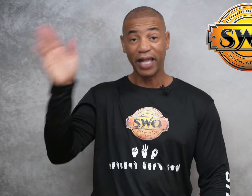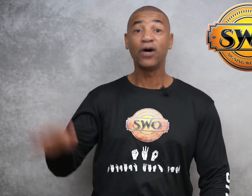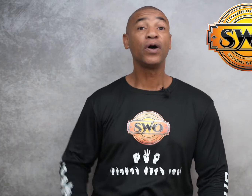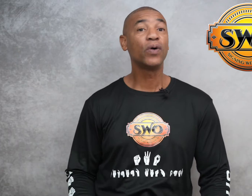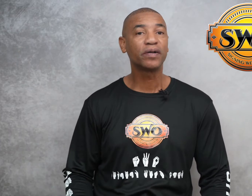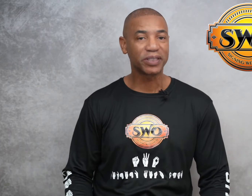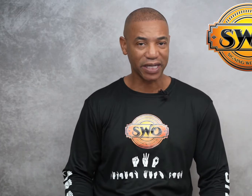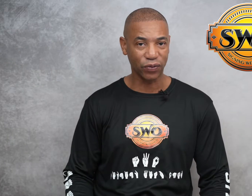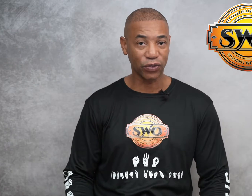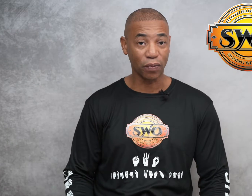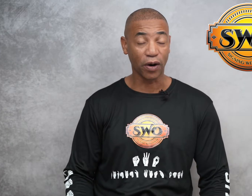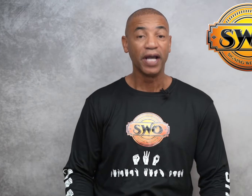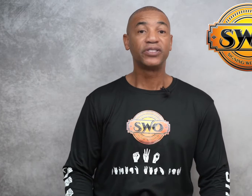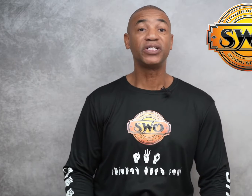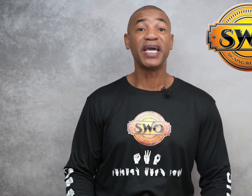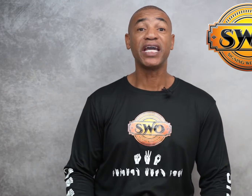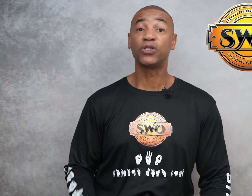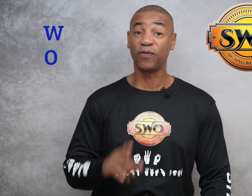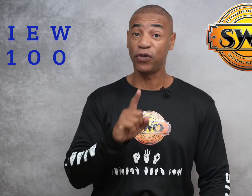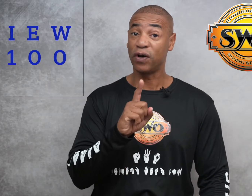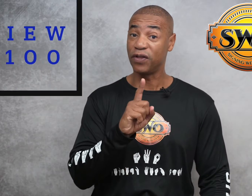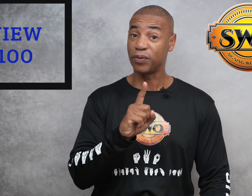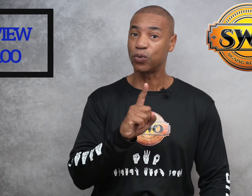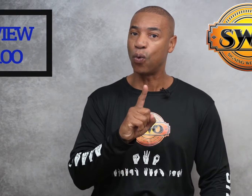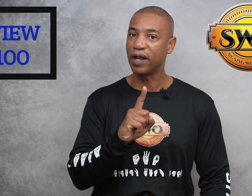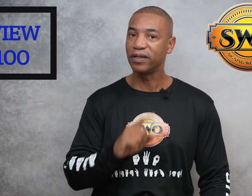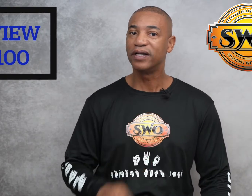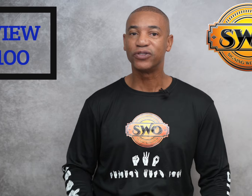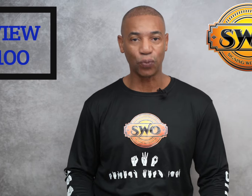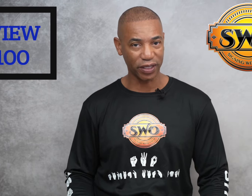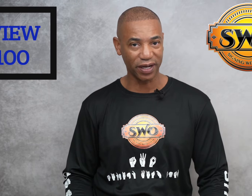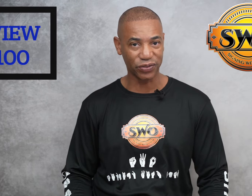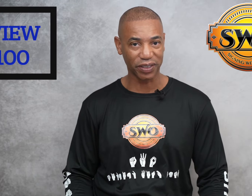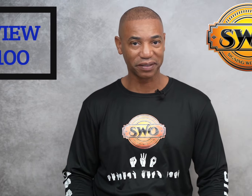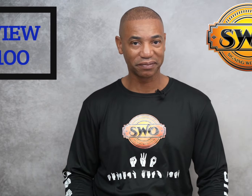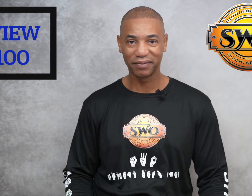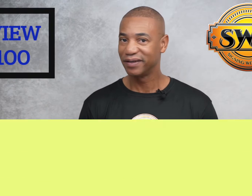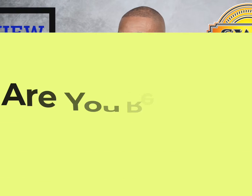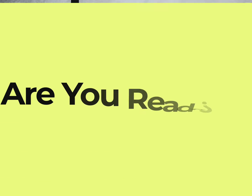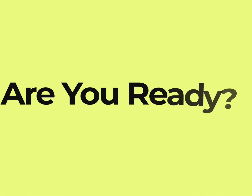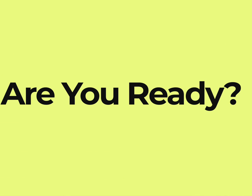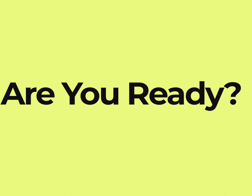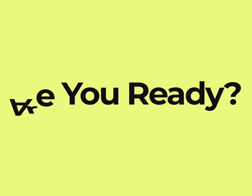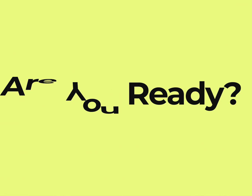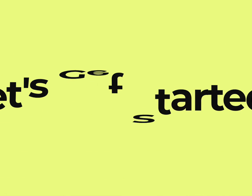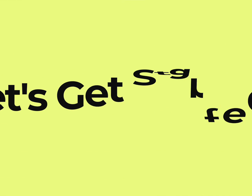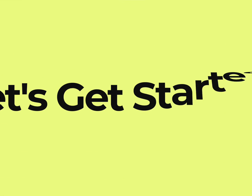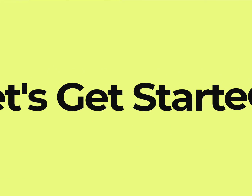Hello and welcome to Signing with Omar. Today is review of numbers 1 to 100. Are you ready? Let's